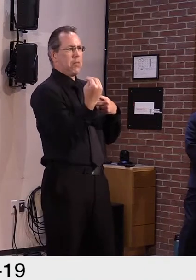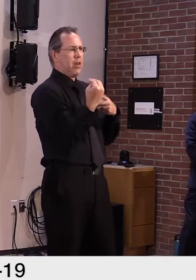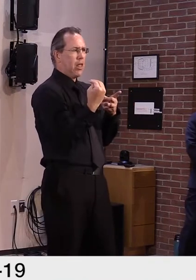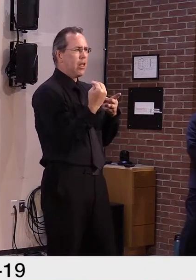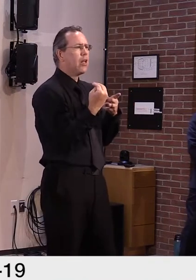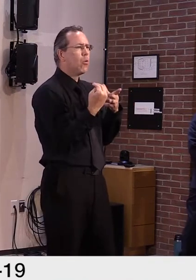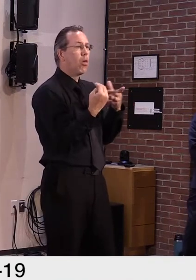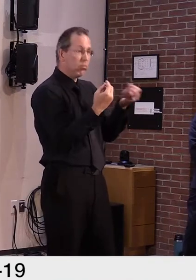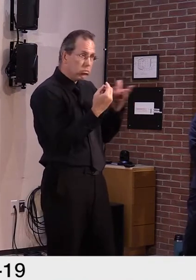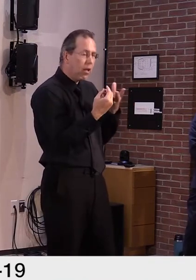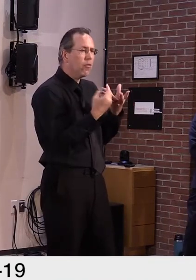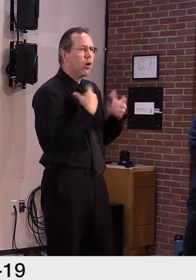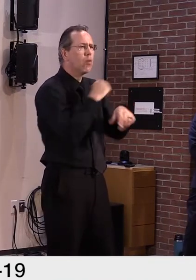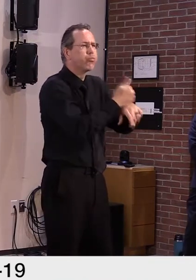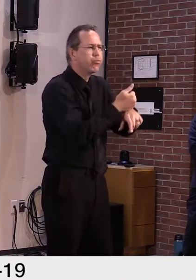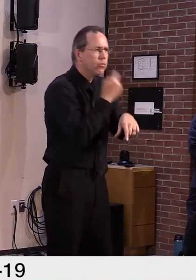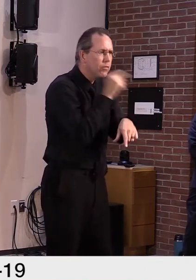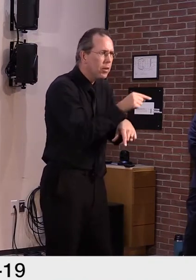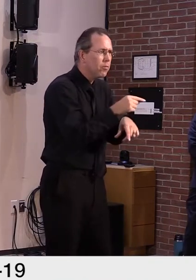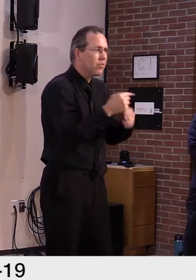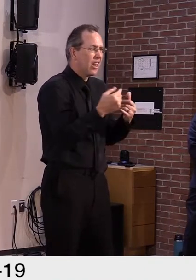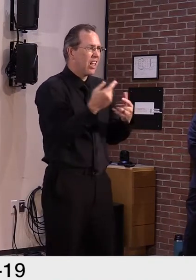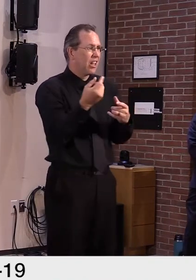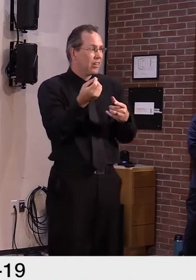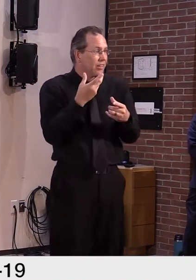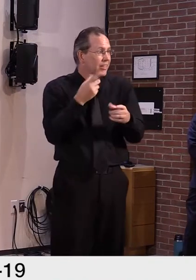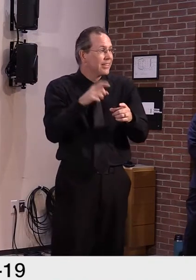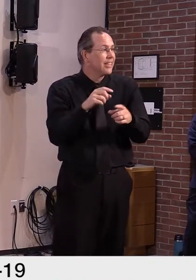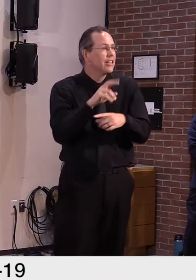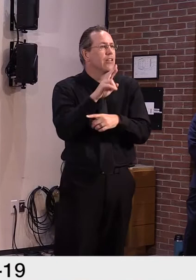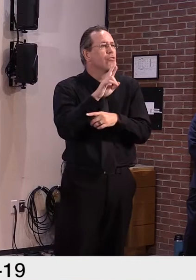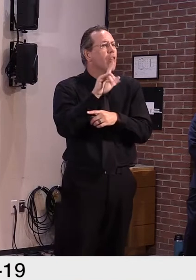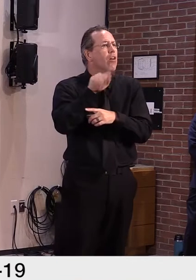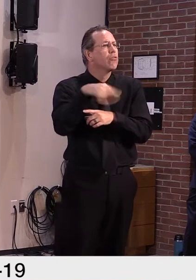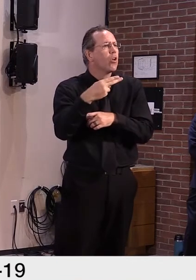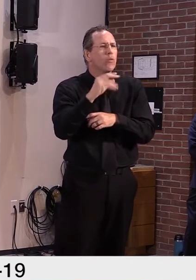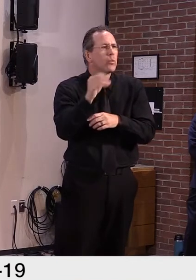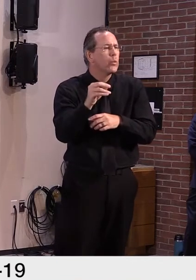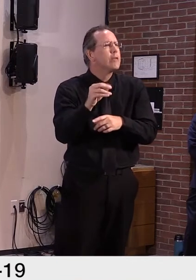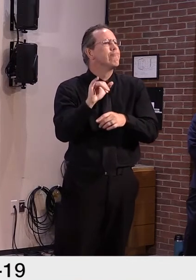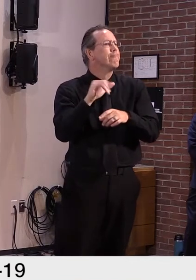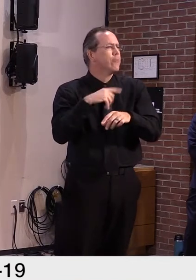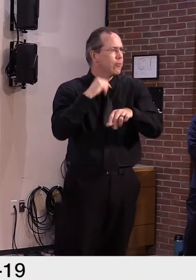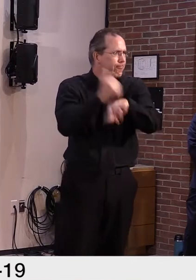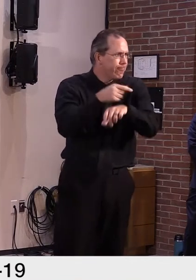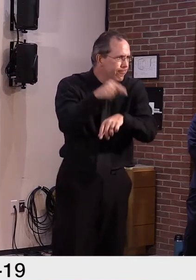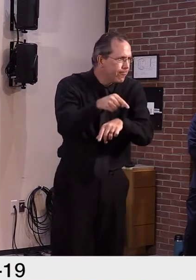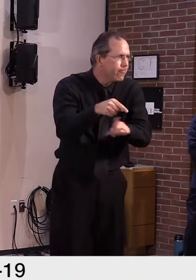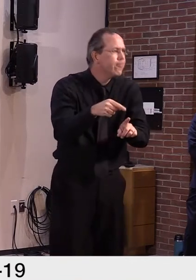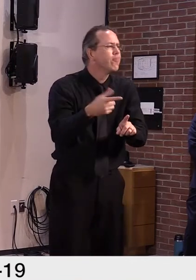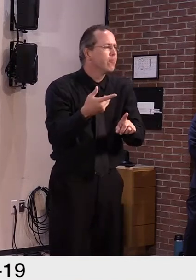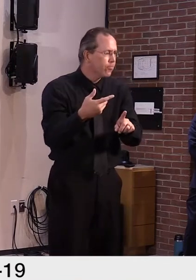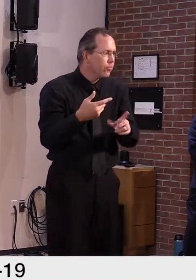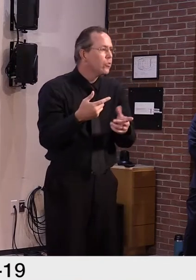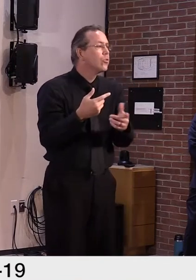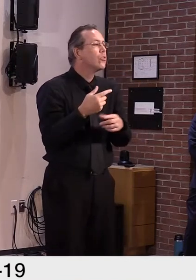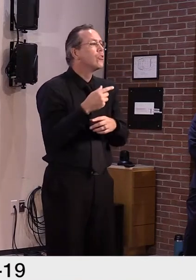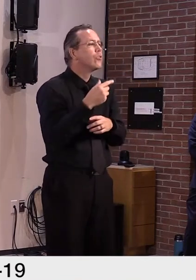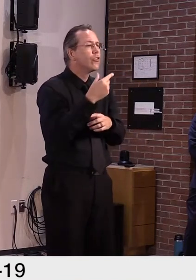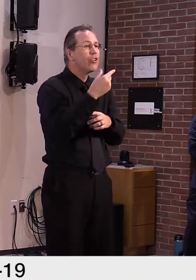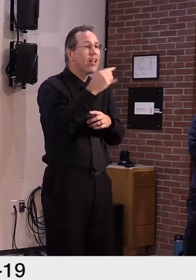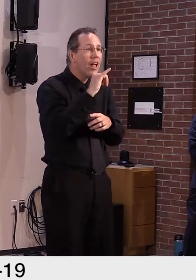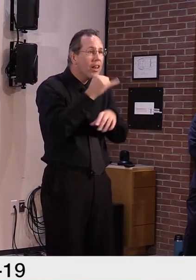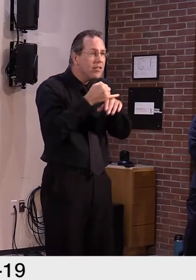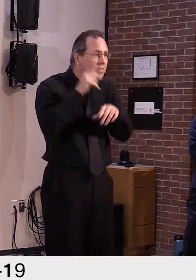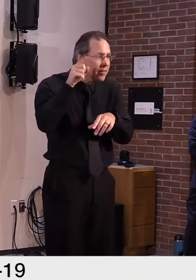in Randolph. We're looking at hubs in Grand Isle and then also in Swanton. So we do continue to move and